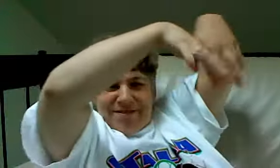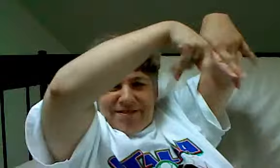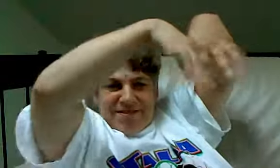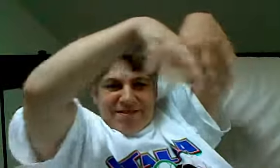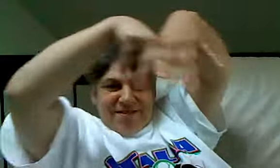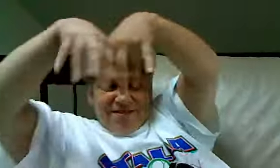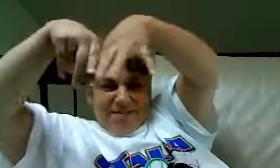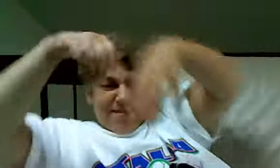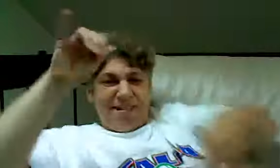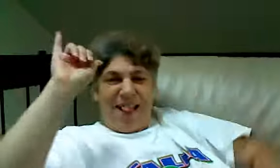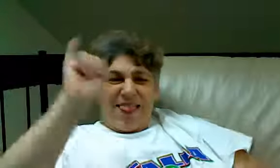He.